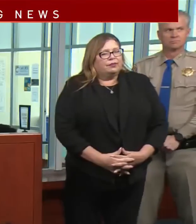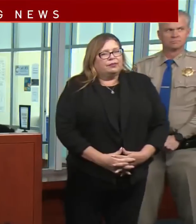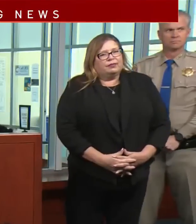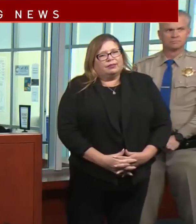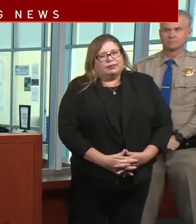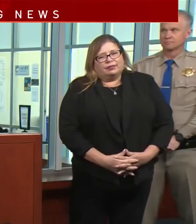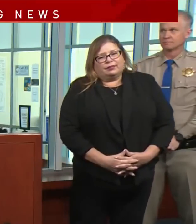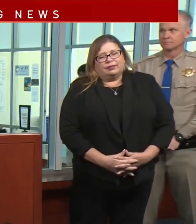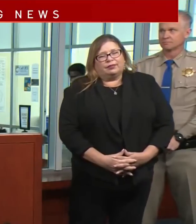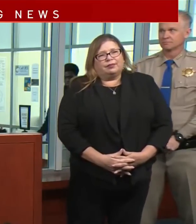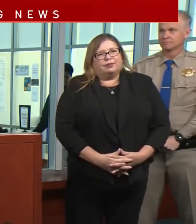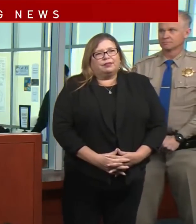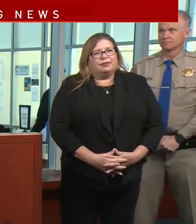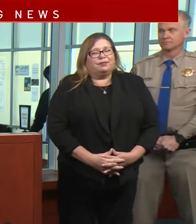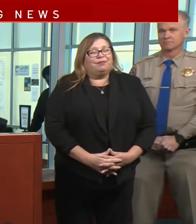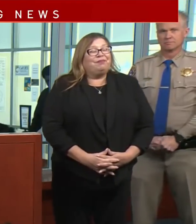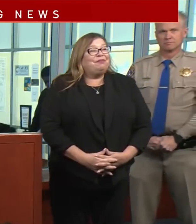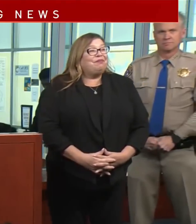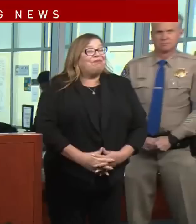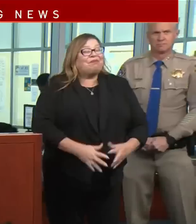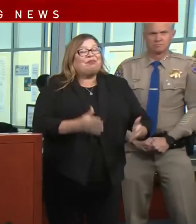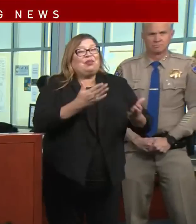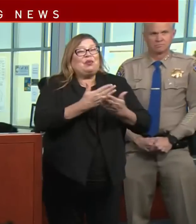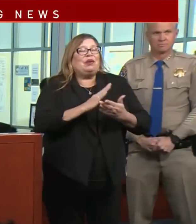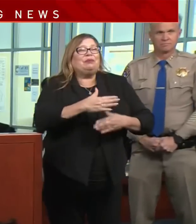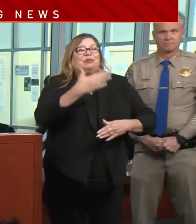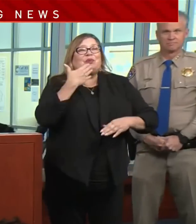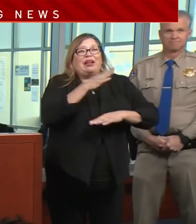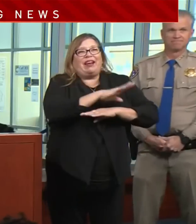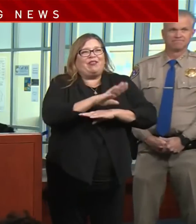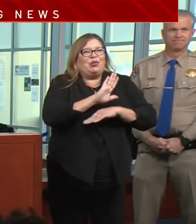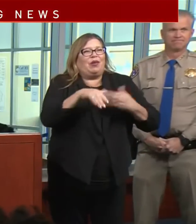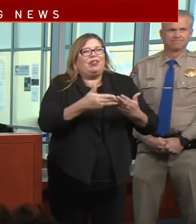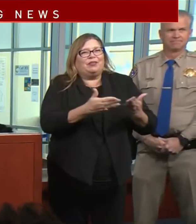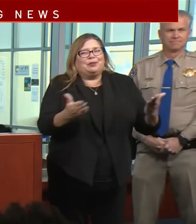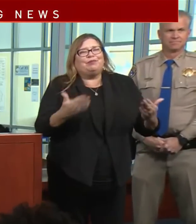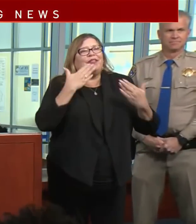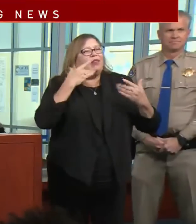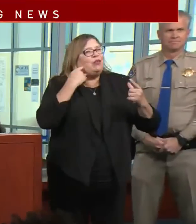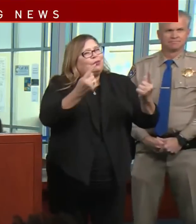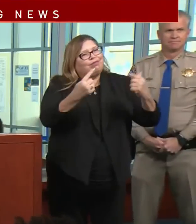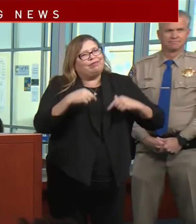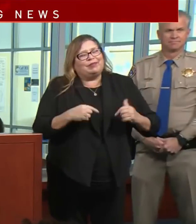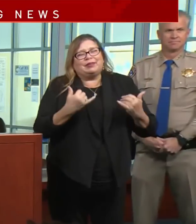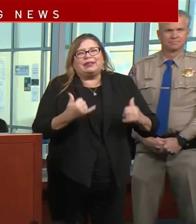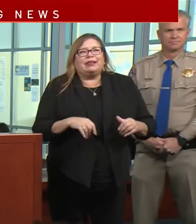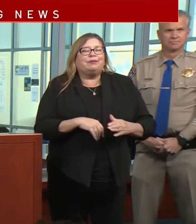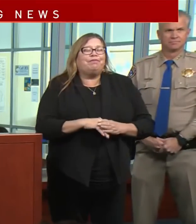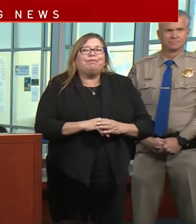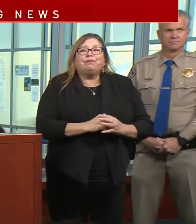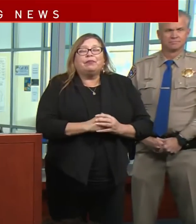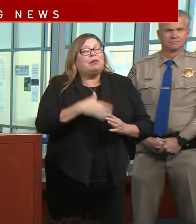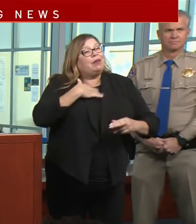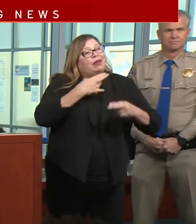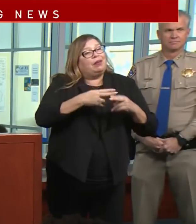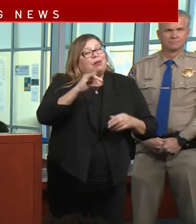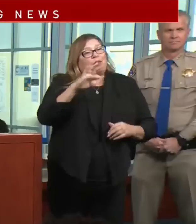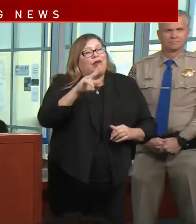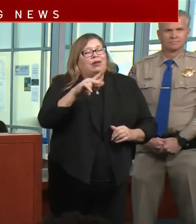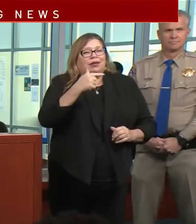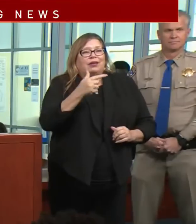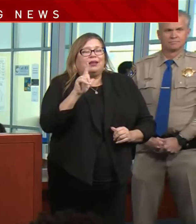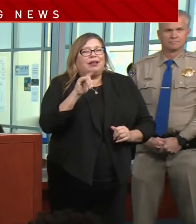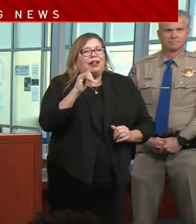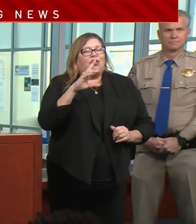head injury and a hip injury, both seem to be minor at this point. Now let's listen. for coming in and spending a little time with us. I'm Mark Gellarducci. I'm the